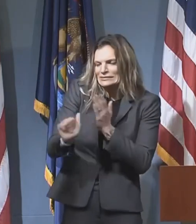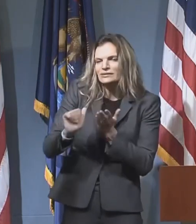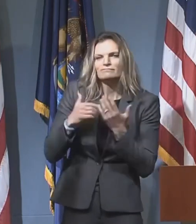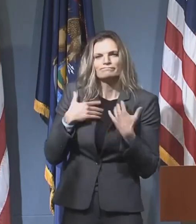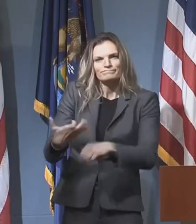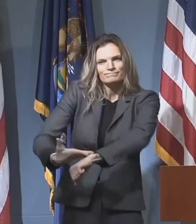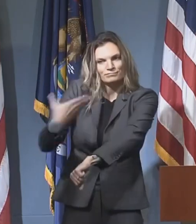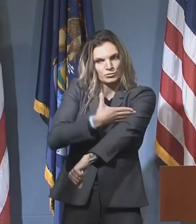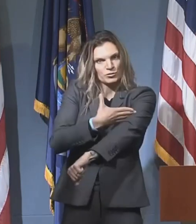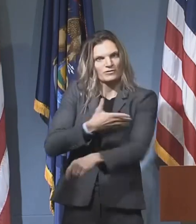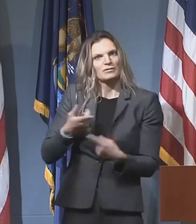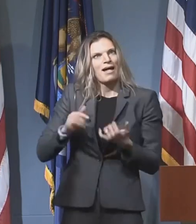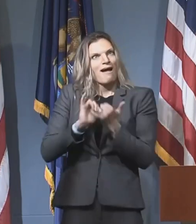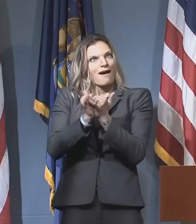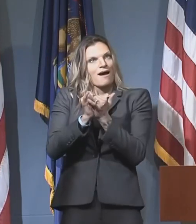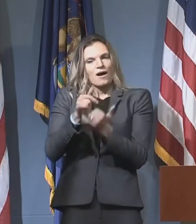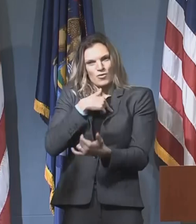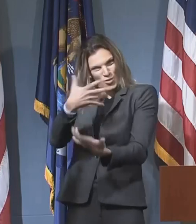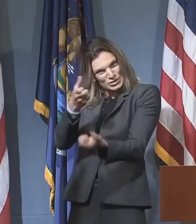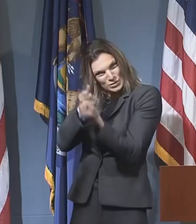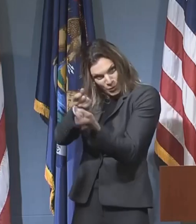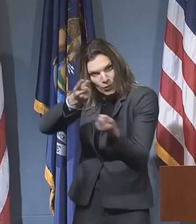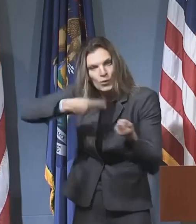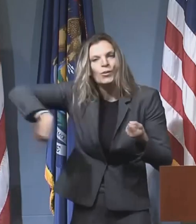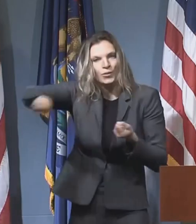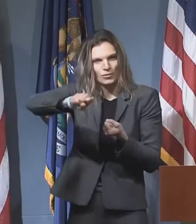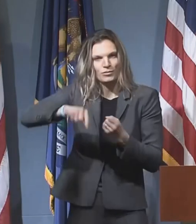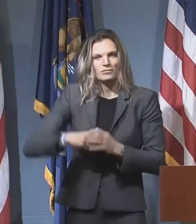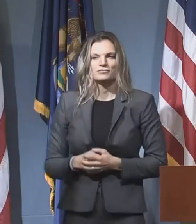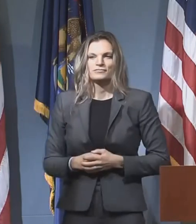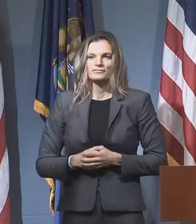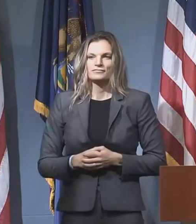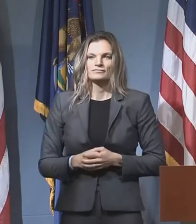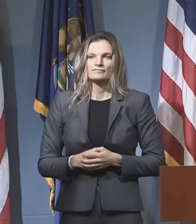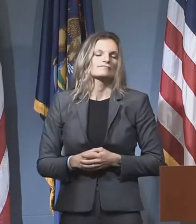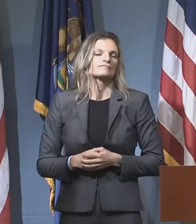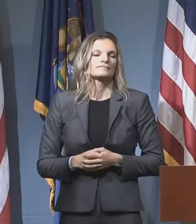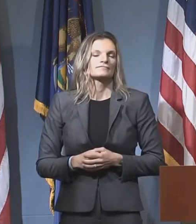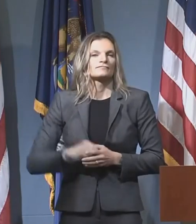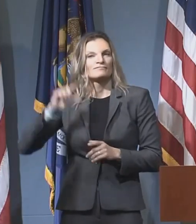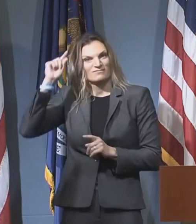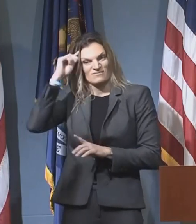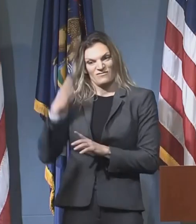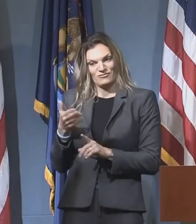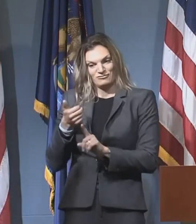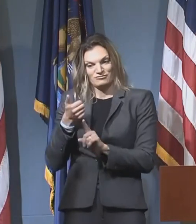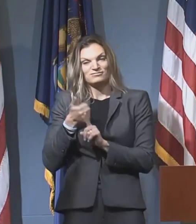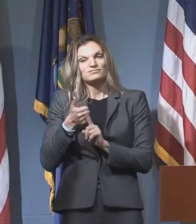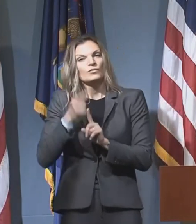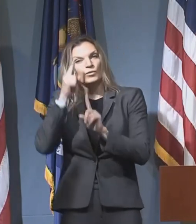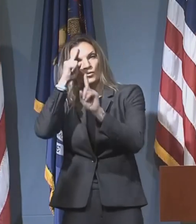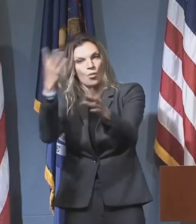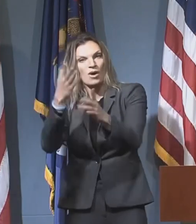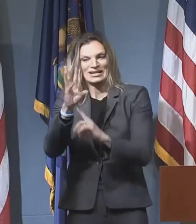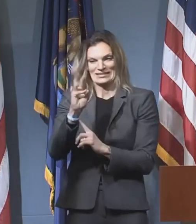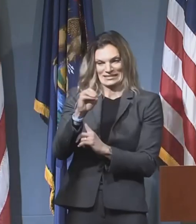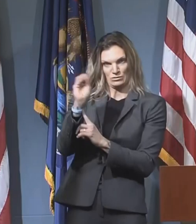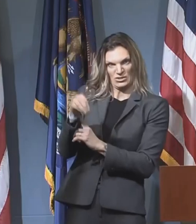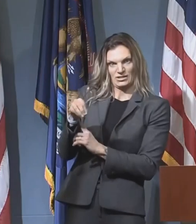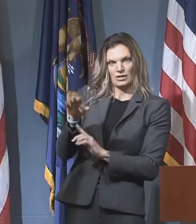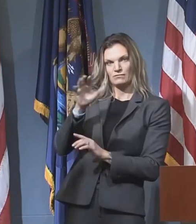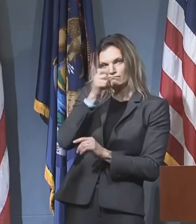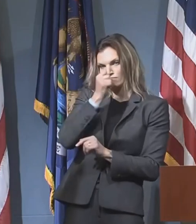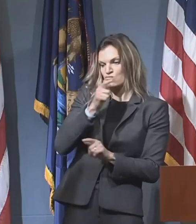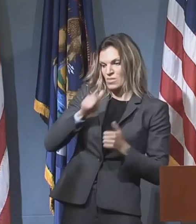We want to support their pursuits too. Governor Whitmer set a goal to get 60% of Michiganders to earn a